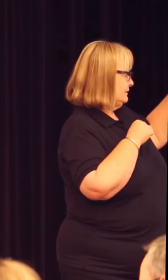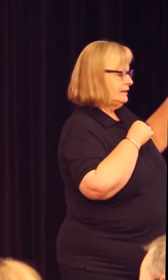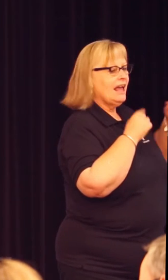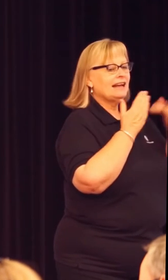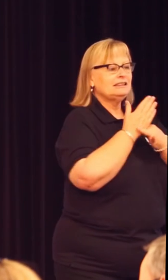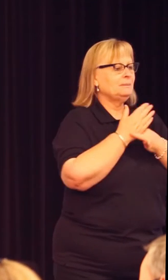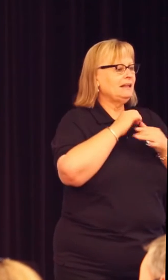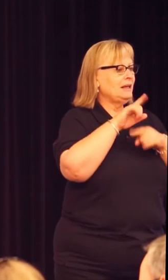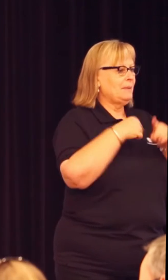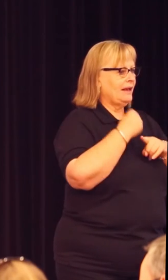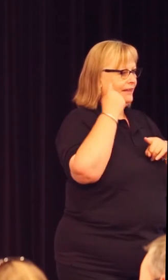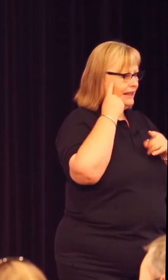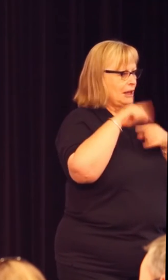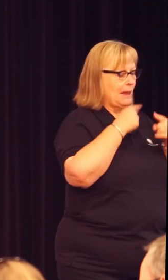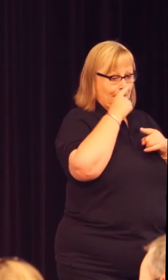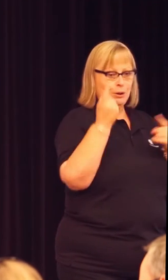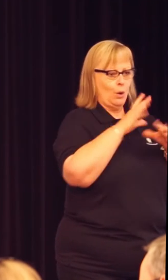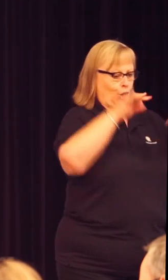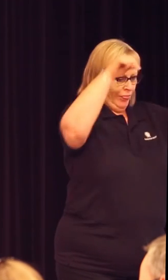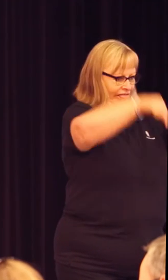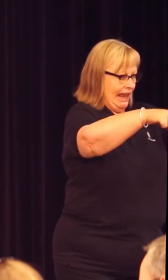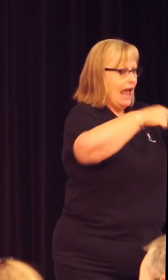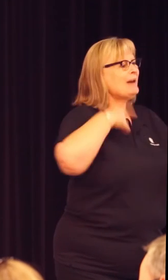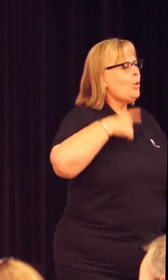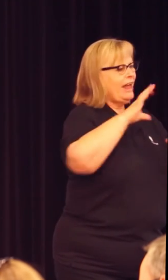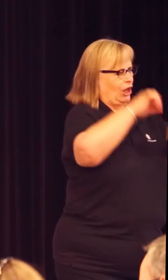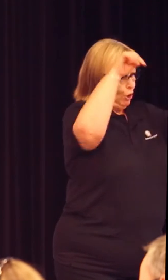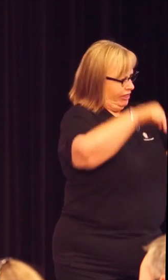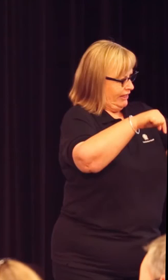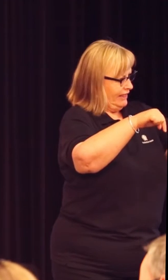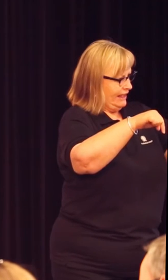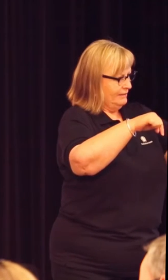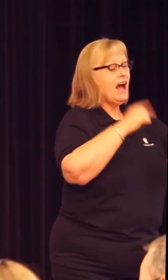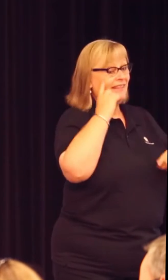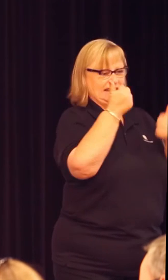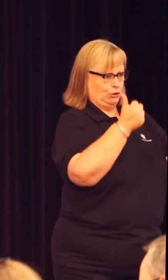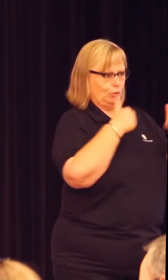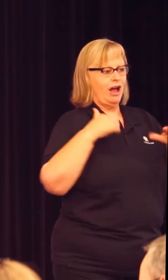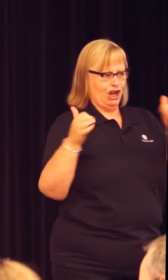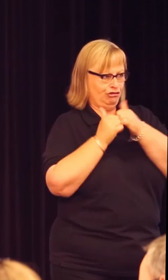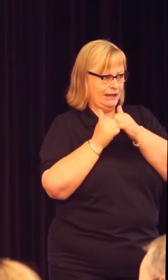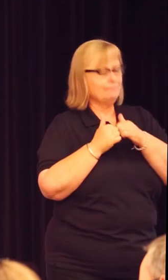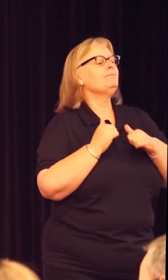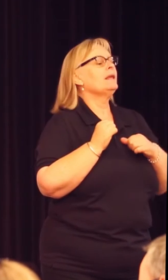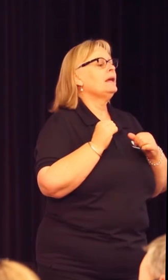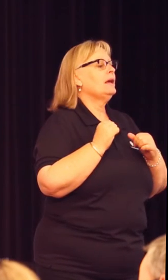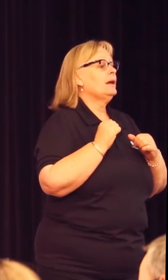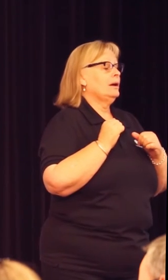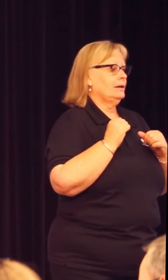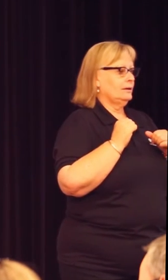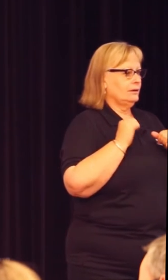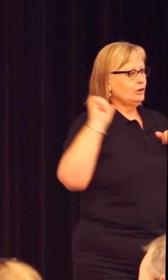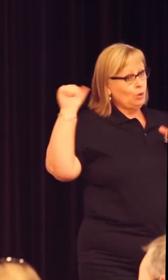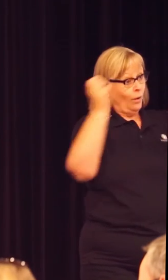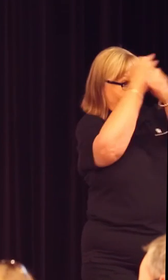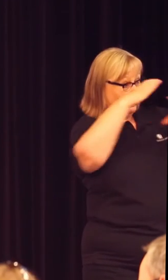thinking about people who aren't in the room and why they're not there. Which I think, yeah, anyway. So I guess your